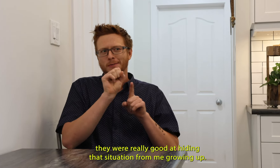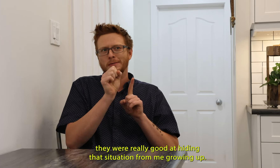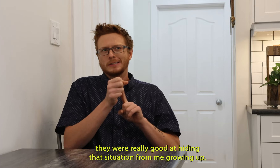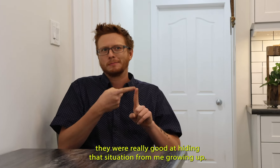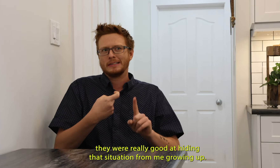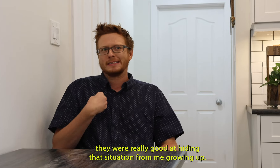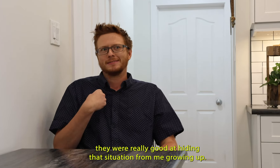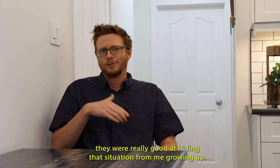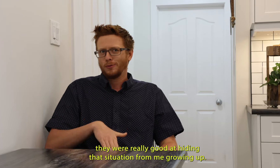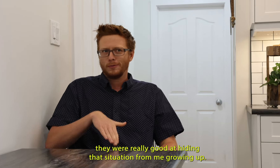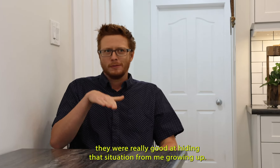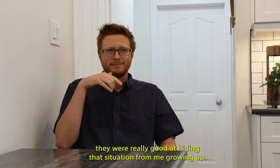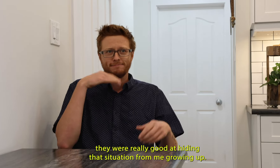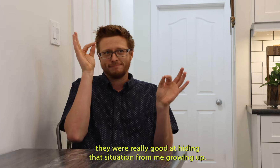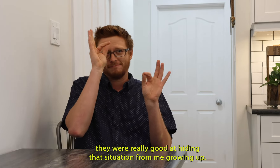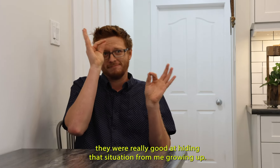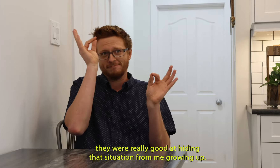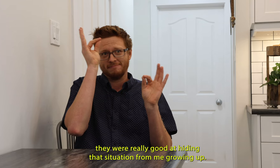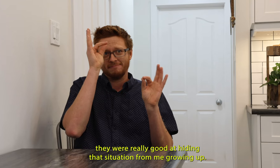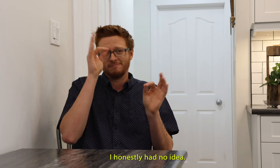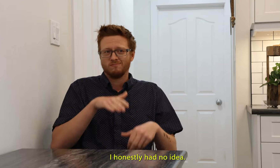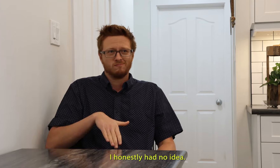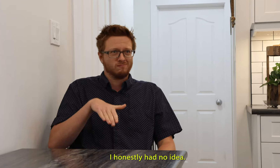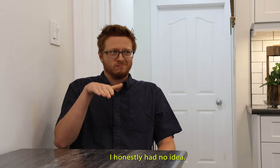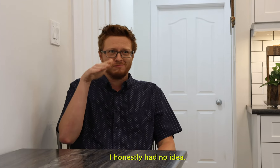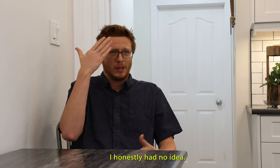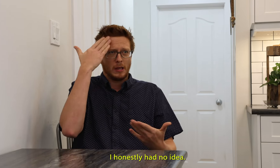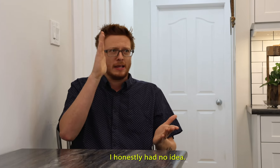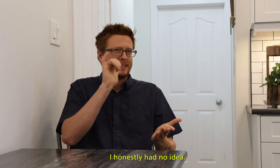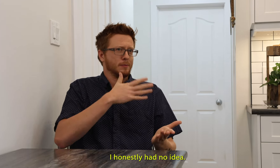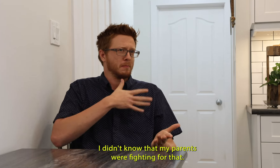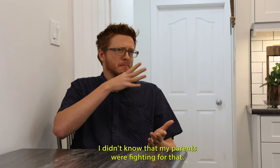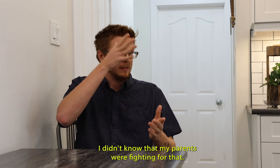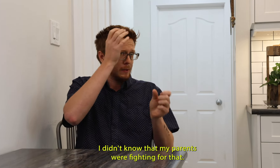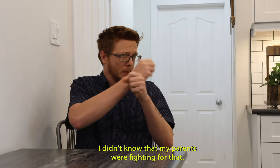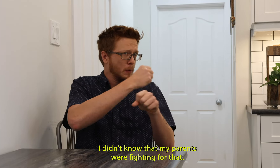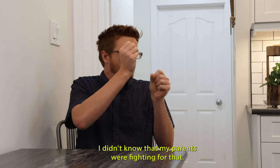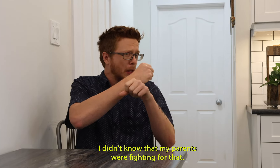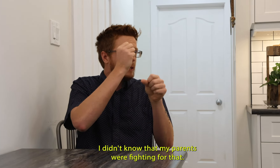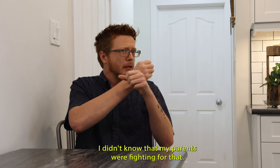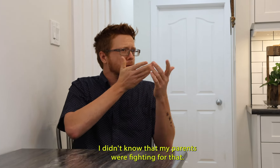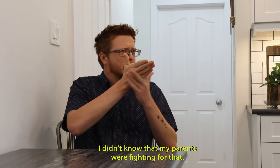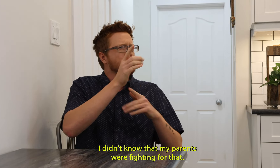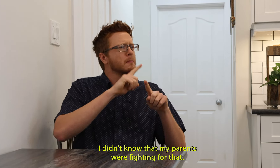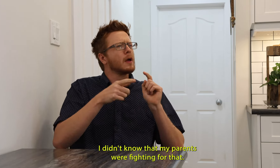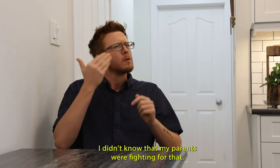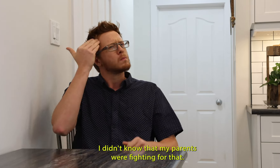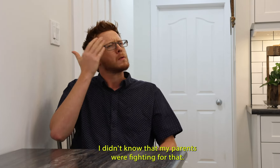were really good at hiding that situation from me growing up. I honestly had no idea. I didn't know that my parents